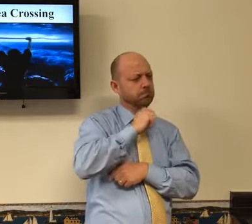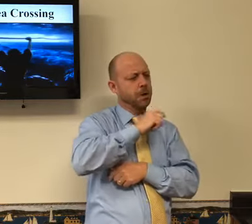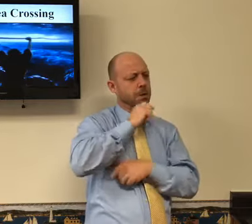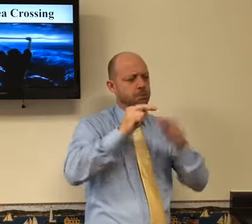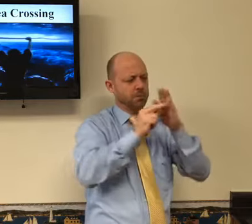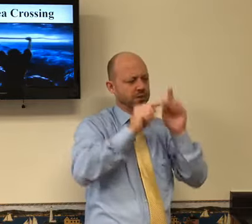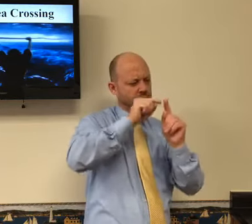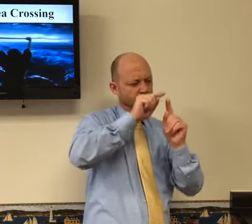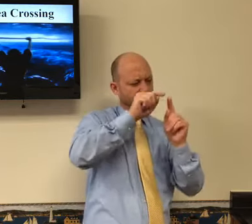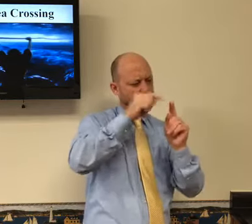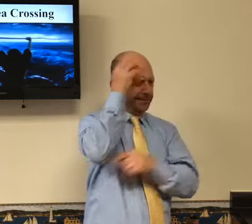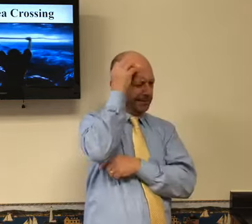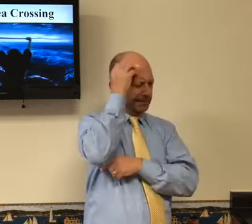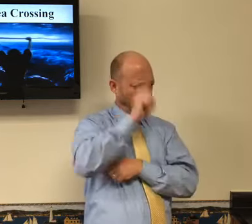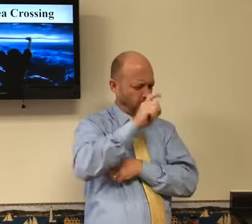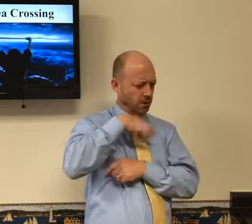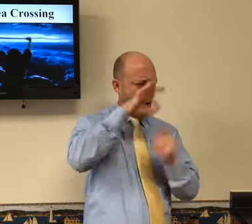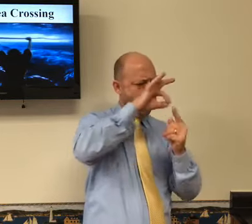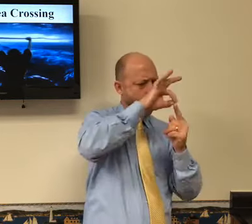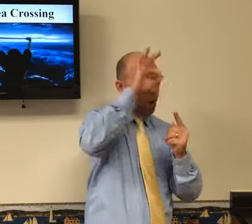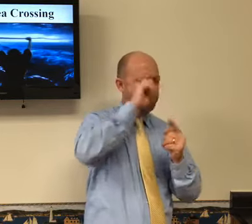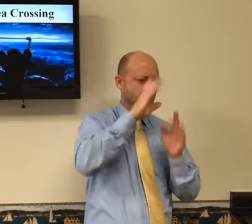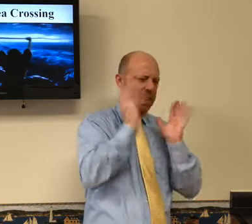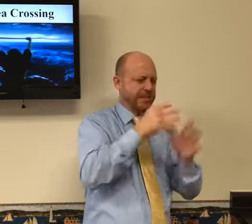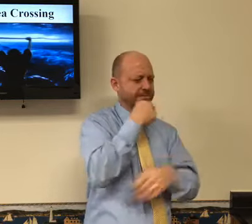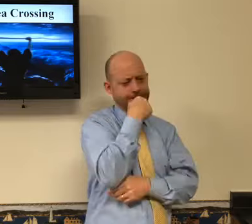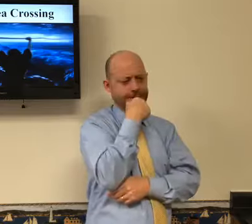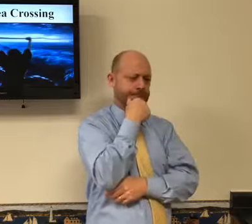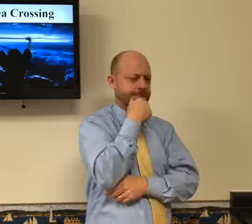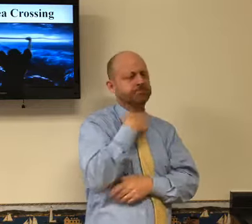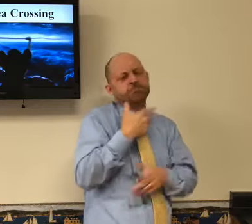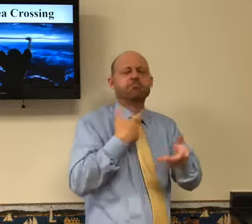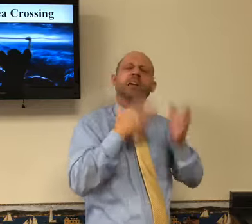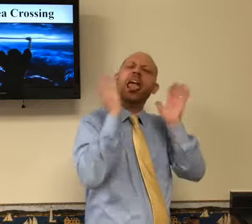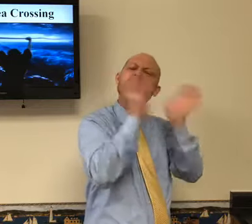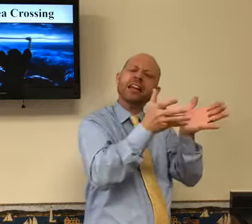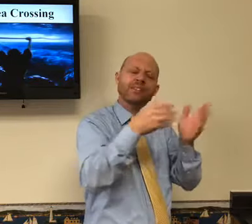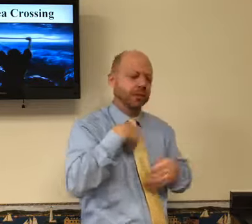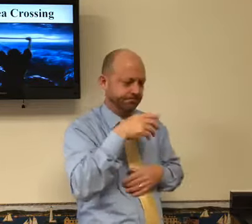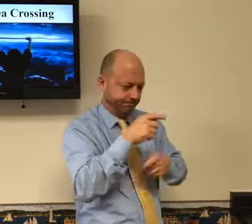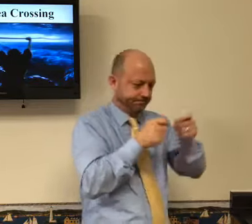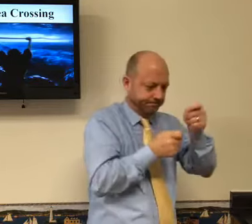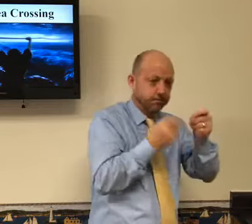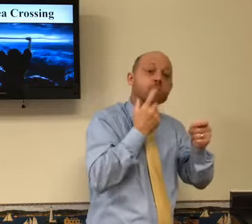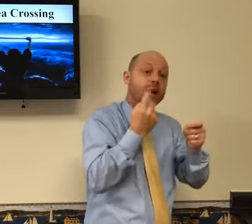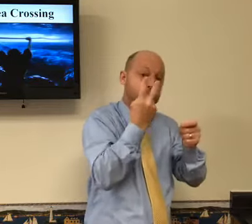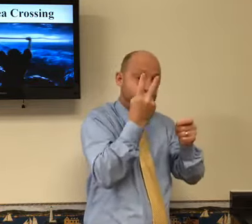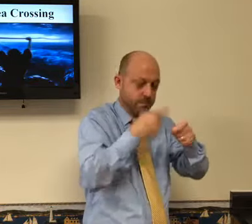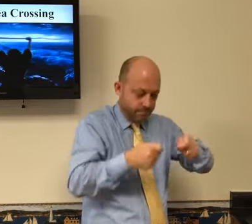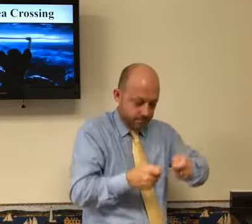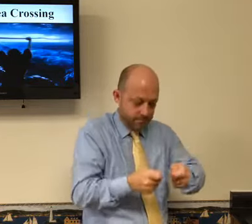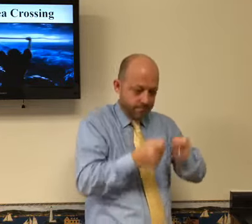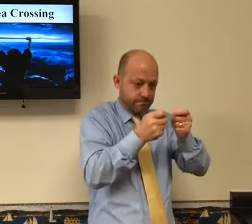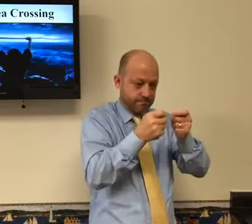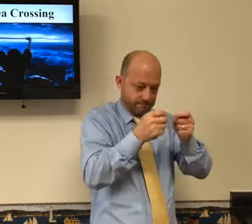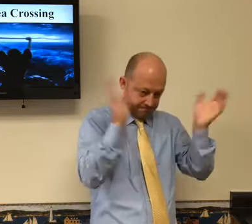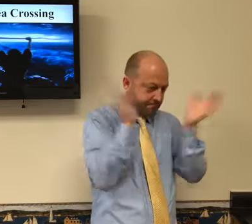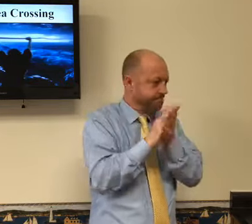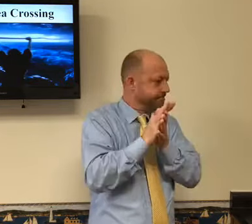thermostat. And I'm like, am I supposed to take that on? Off, or am I supposed to leave it on? I think I'll just leave it on. So I hook